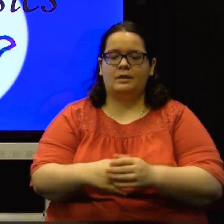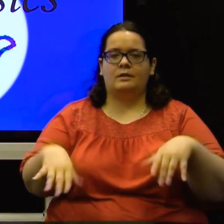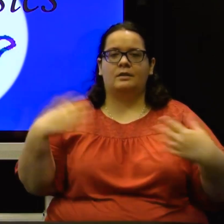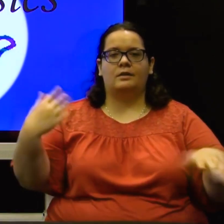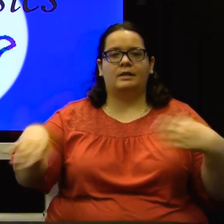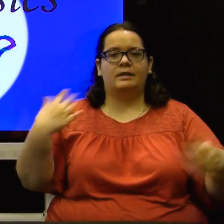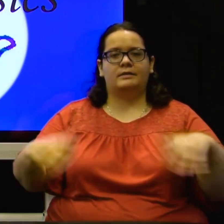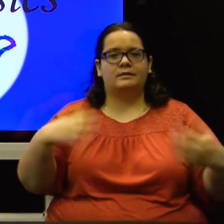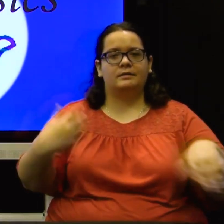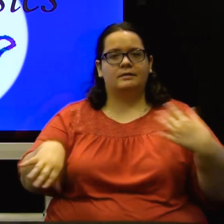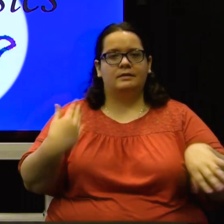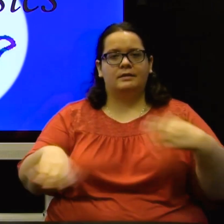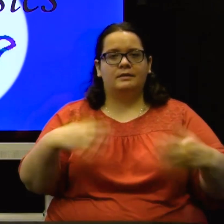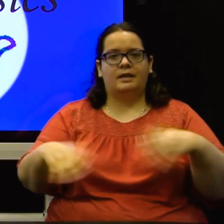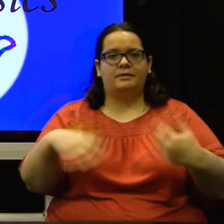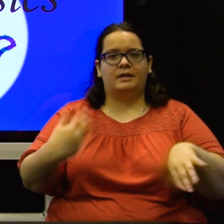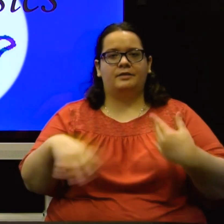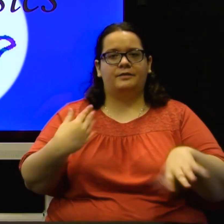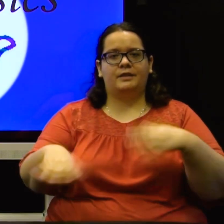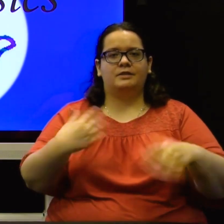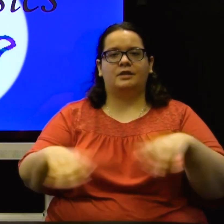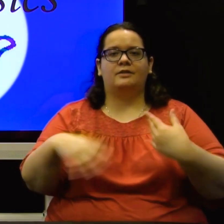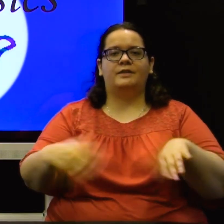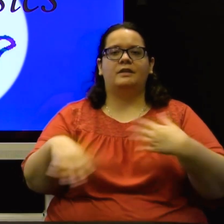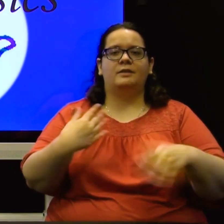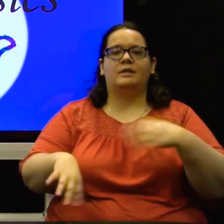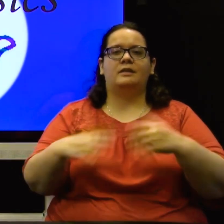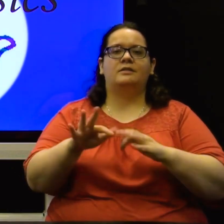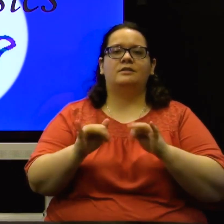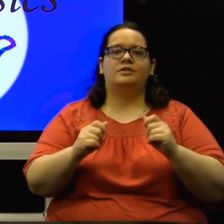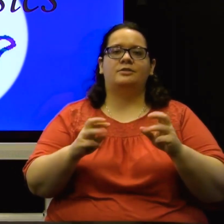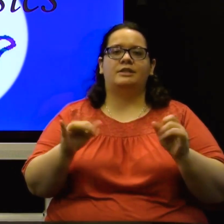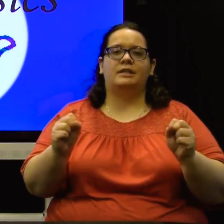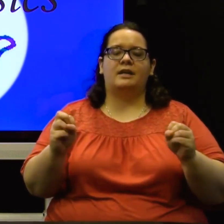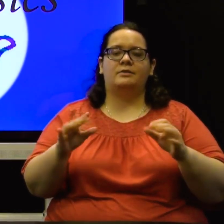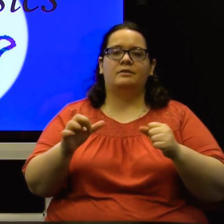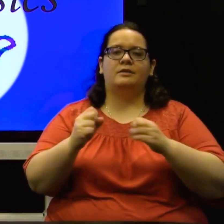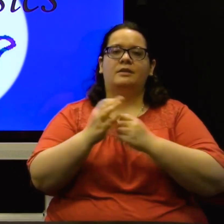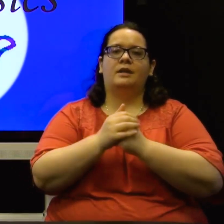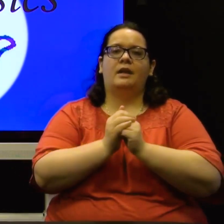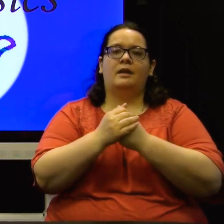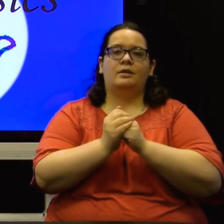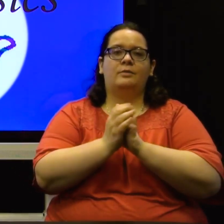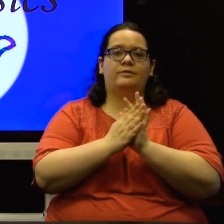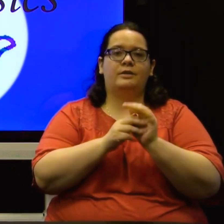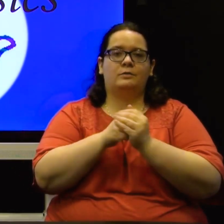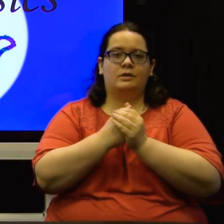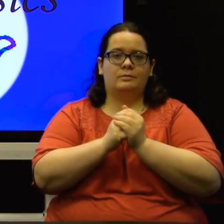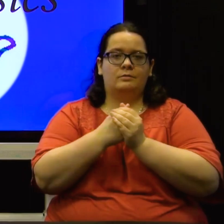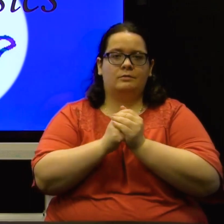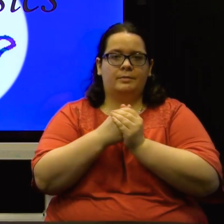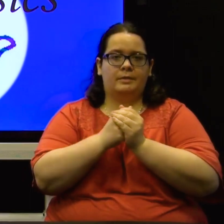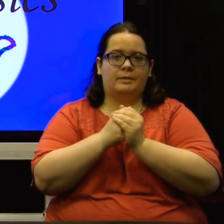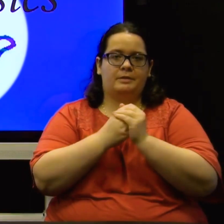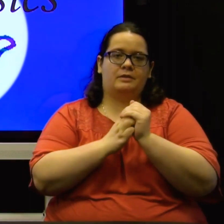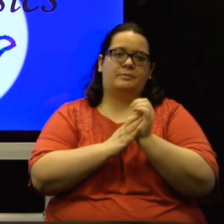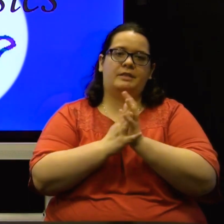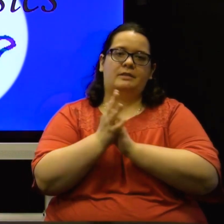Alright, now that our fingers are fairly well stretched out and hopefully warm, warm them up a little bit